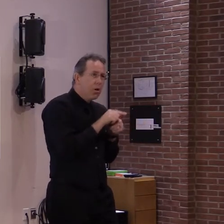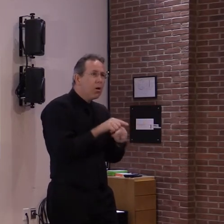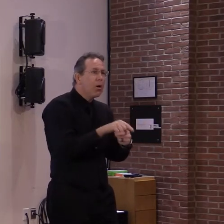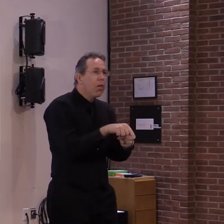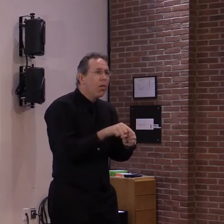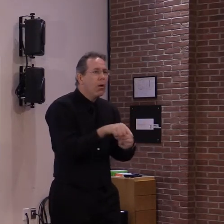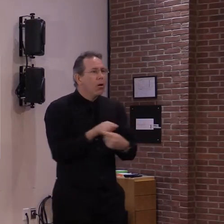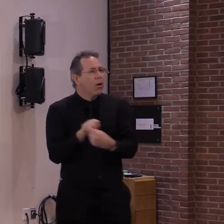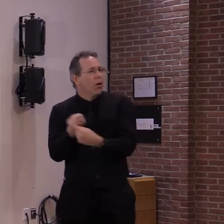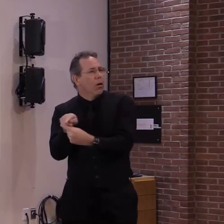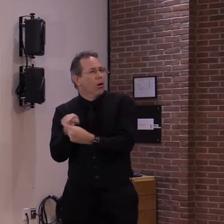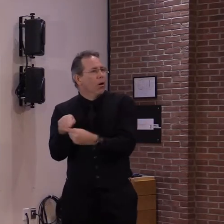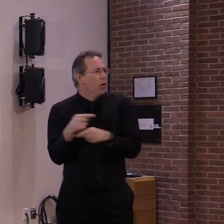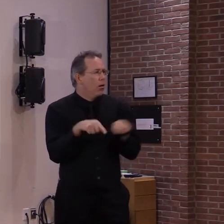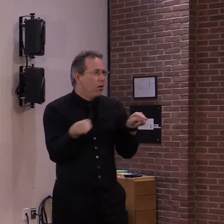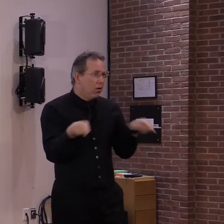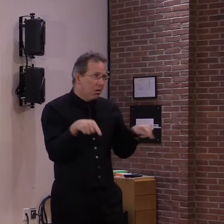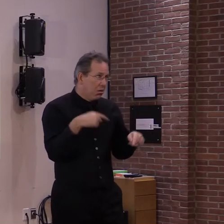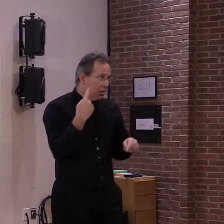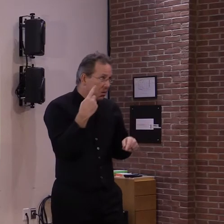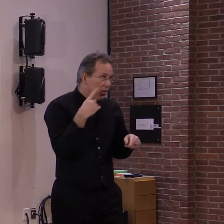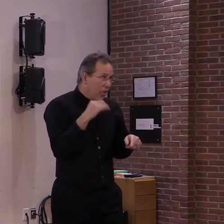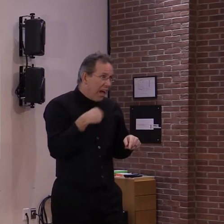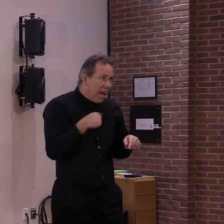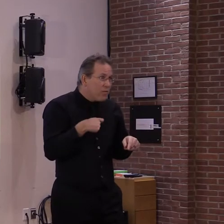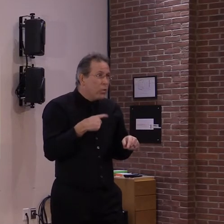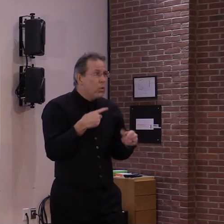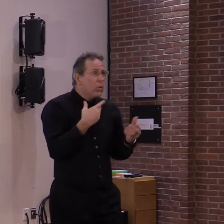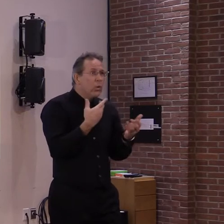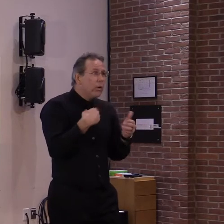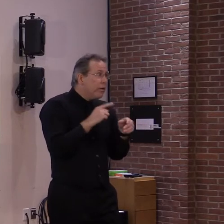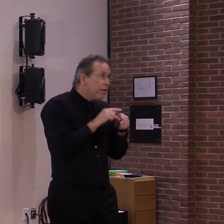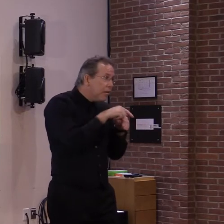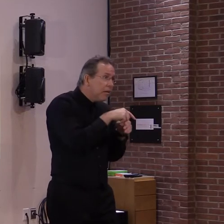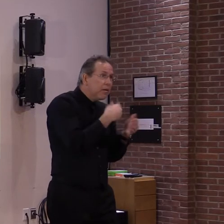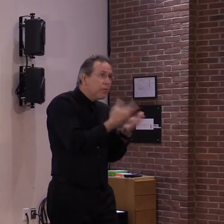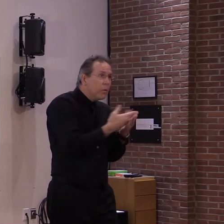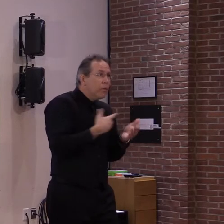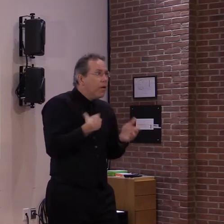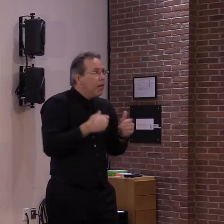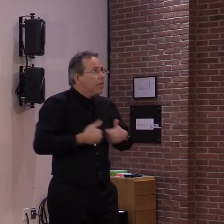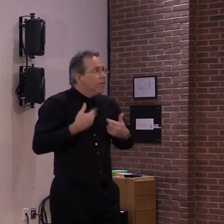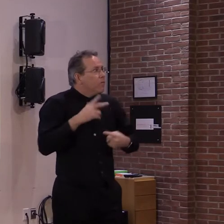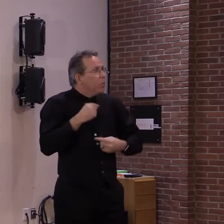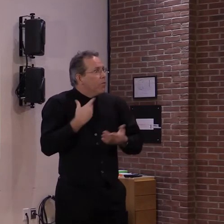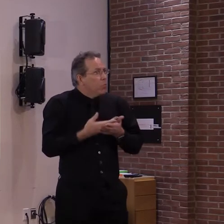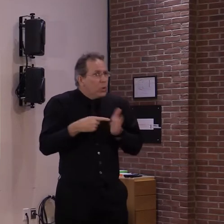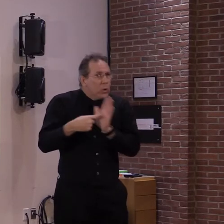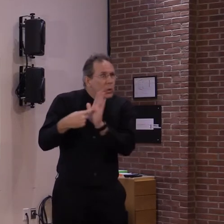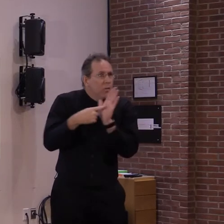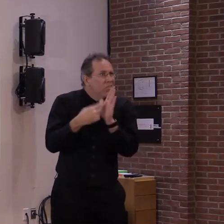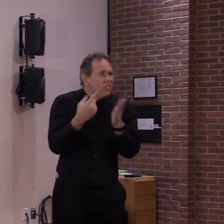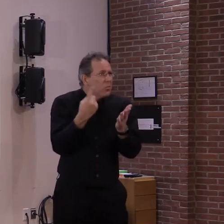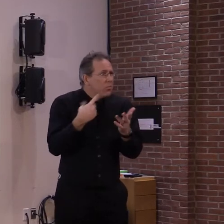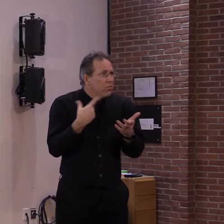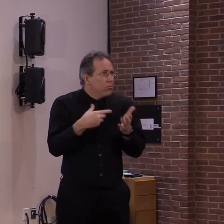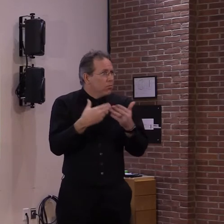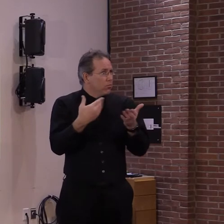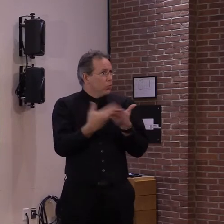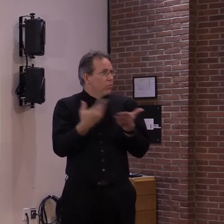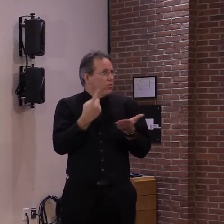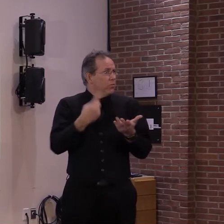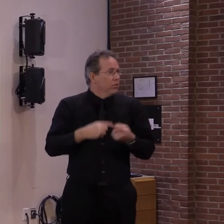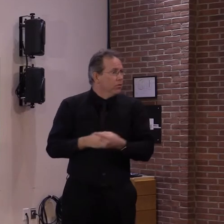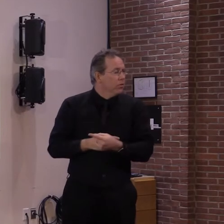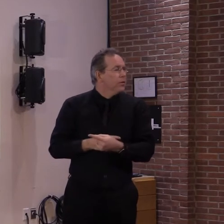You will have to prove residency, um, in Vermont, uh, to get a vaccine in Vermont. There are special, um,